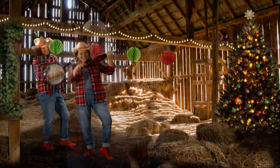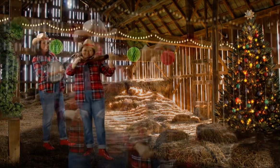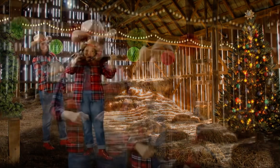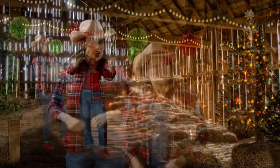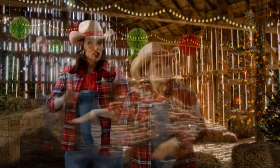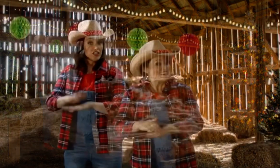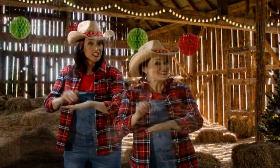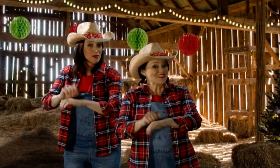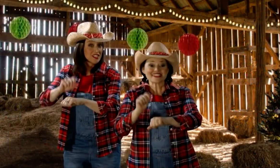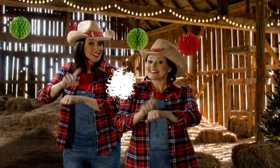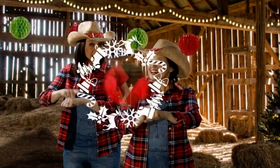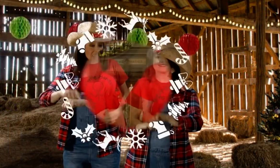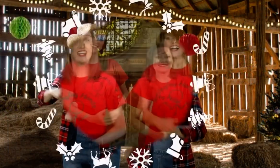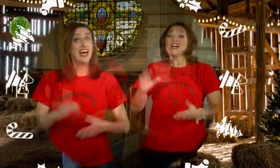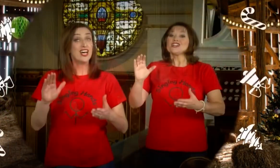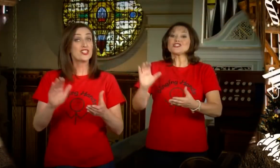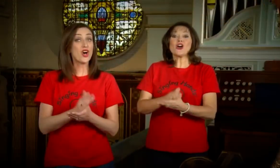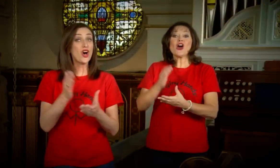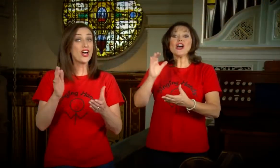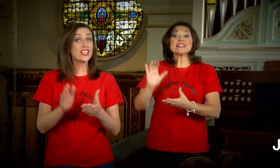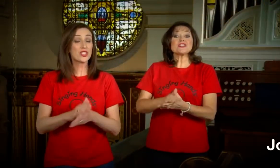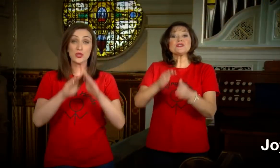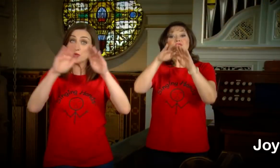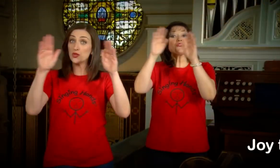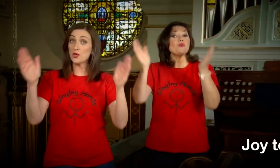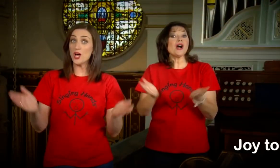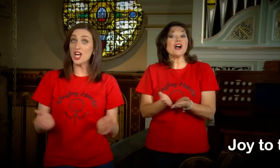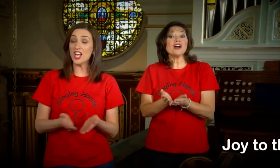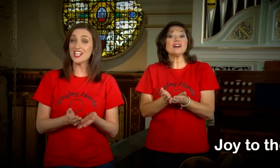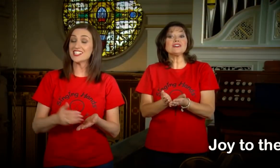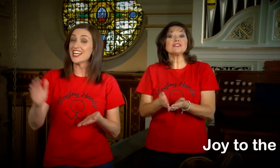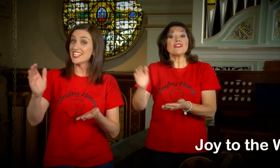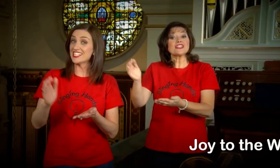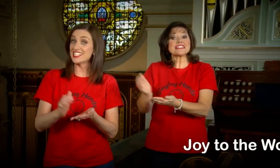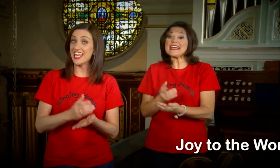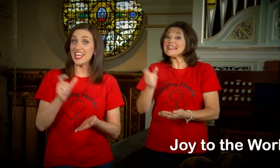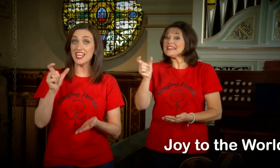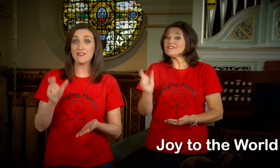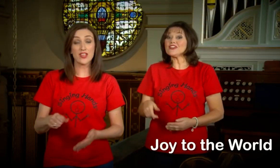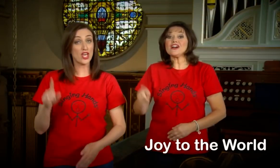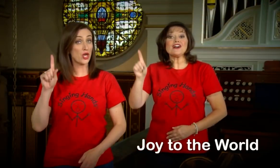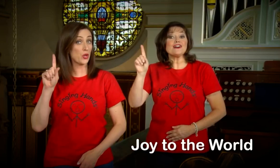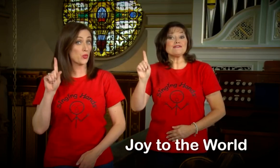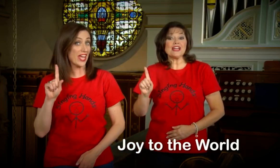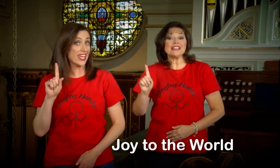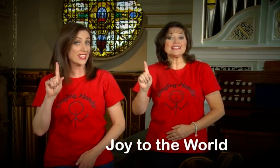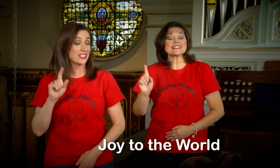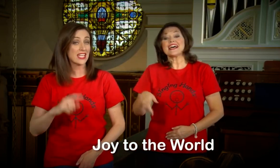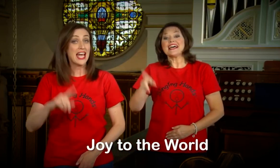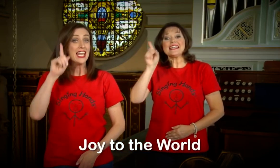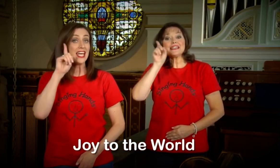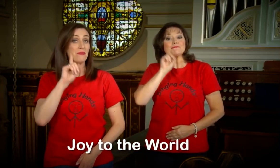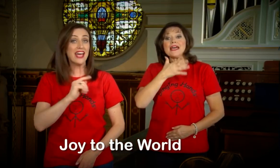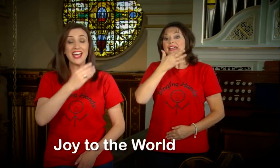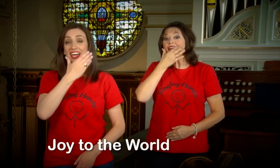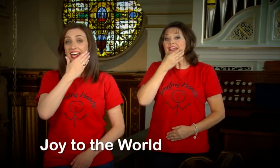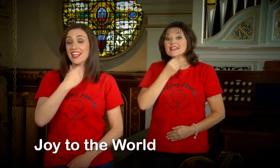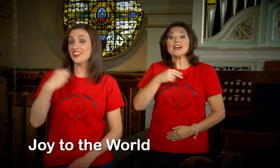Christmas time to come Joy to the world, the Saviour reigns Let them,